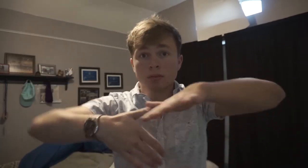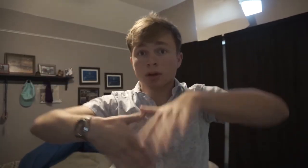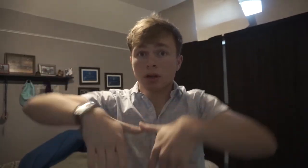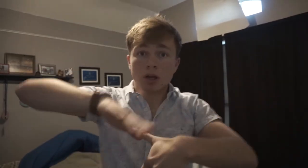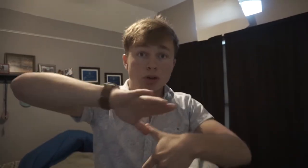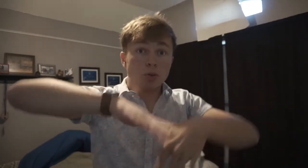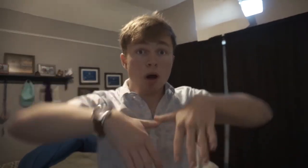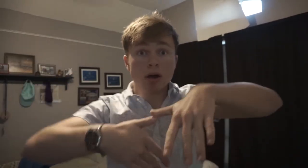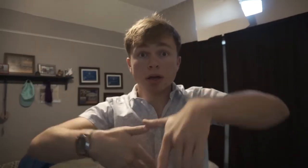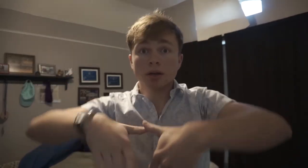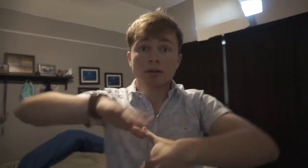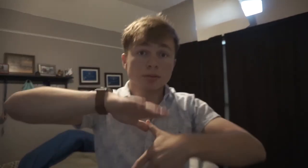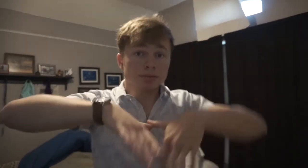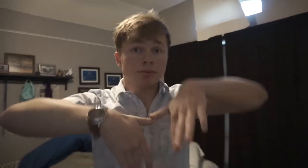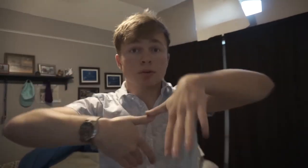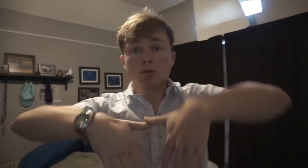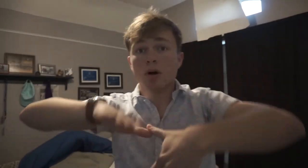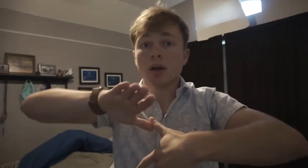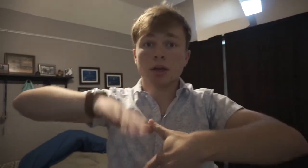Like you're walking. Walking.